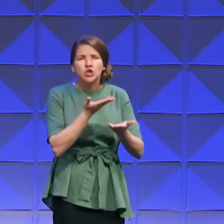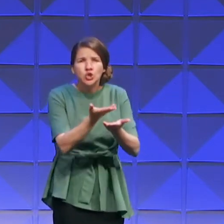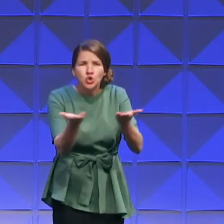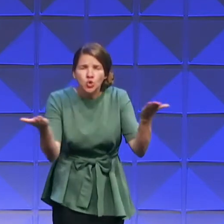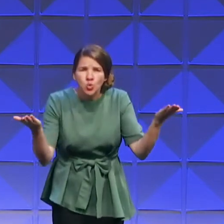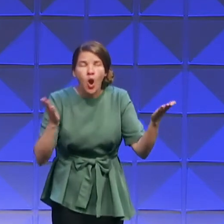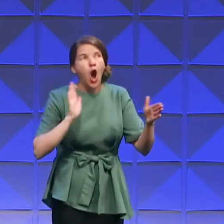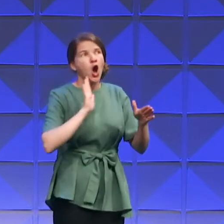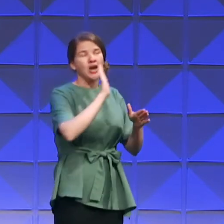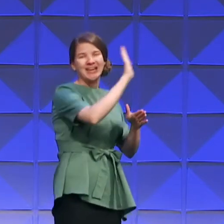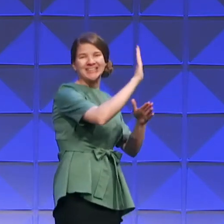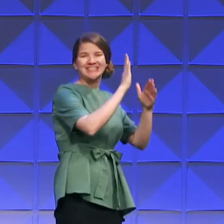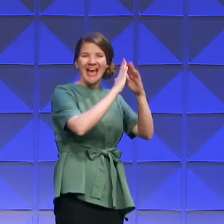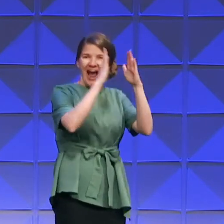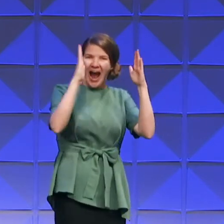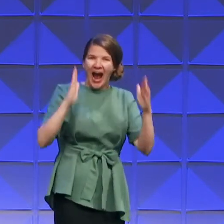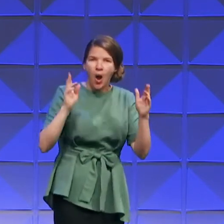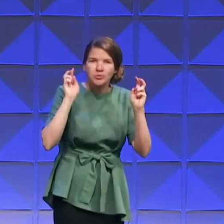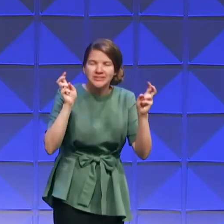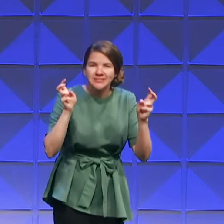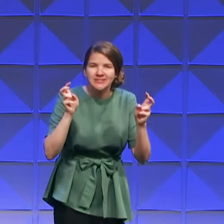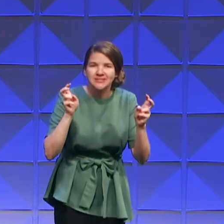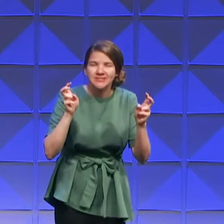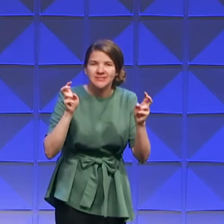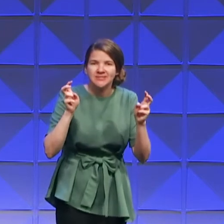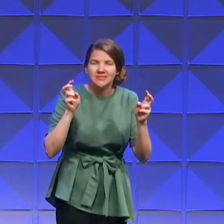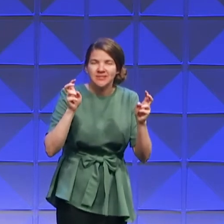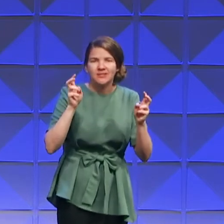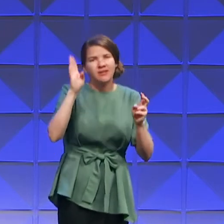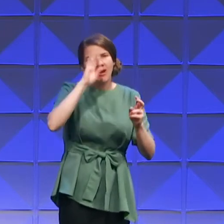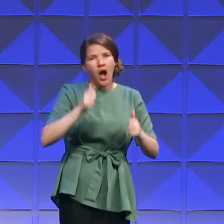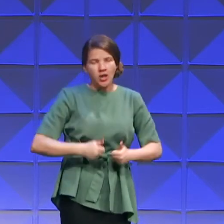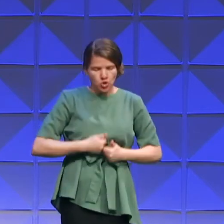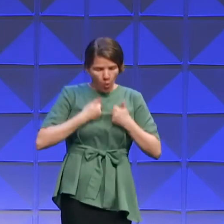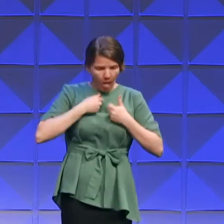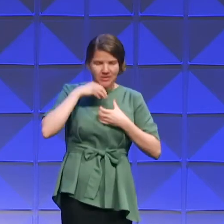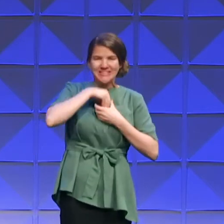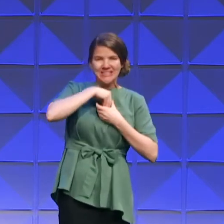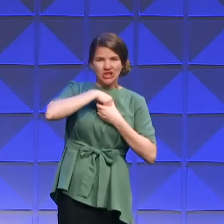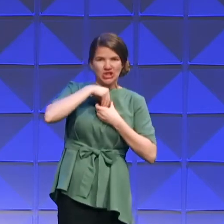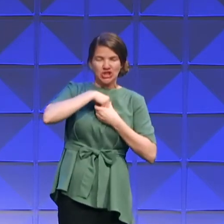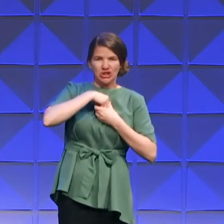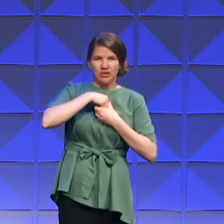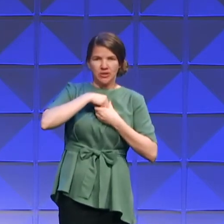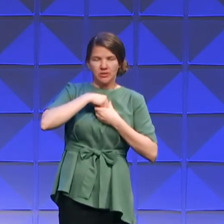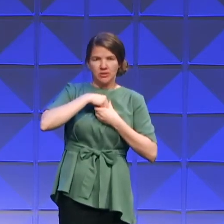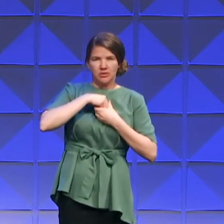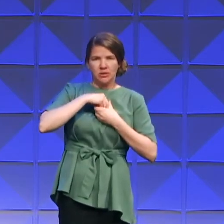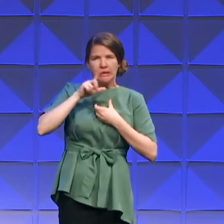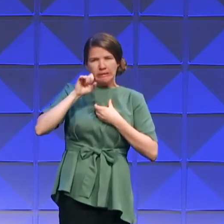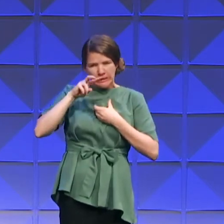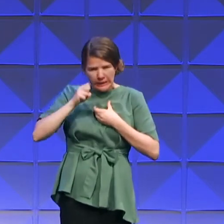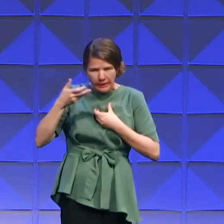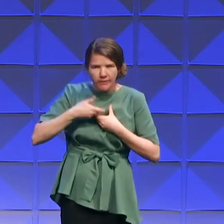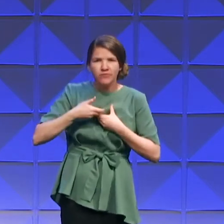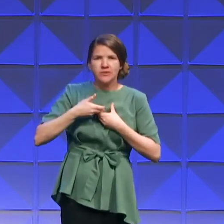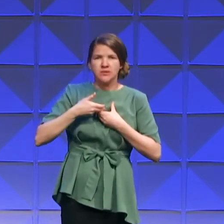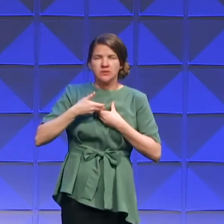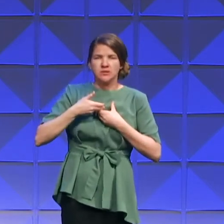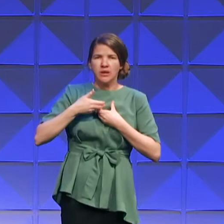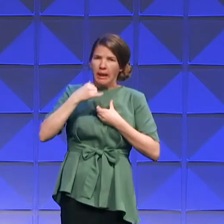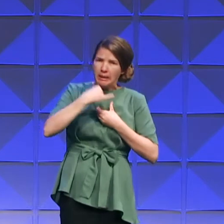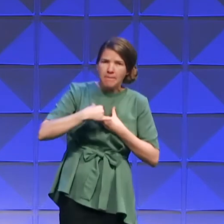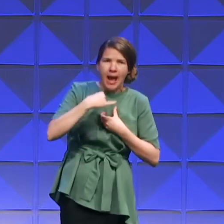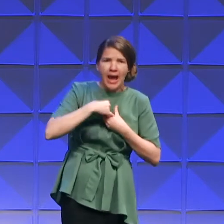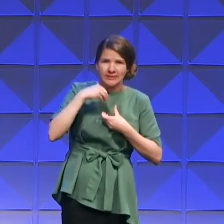God. You are the home where God dwells. You're the place where God lives, and God abides